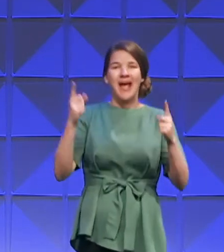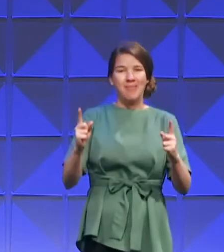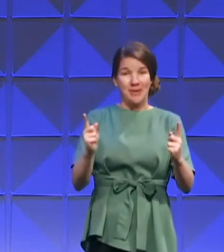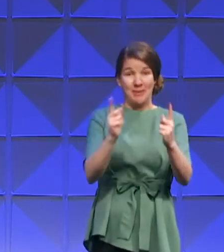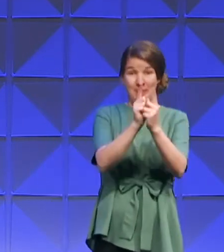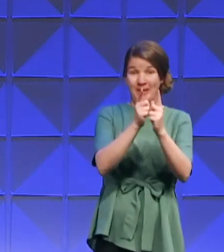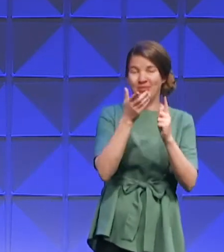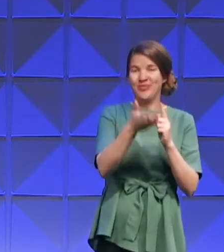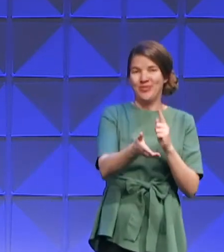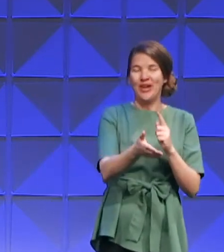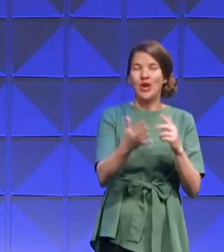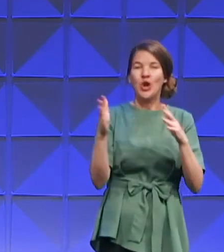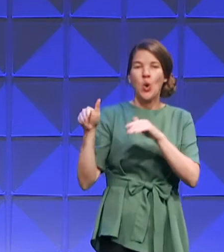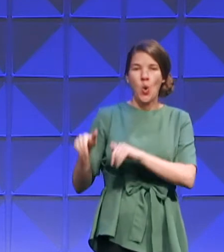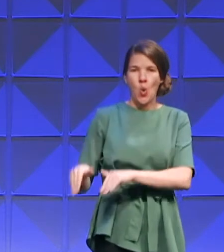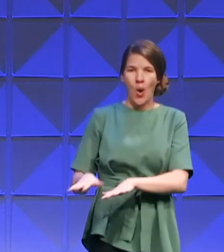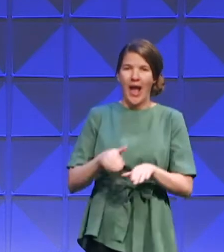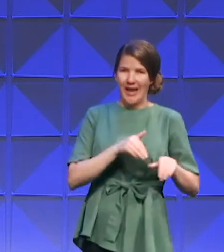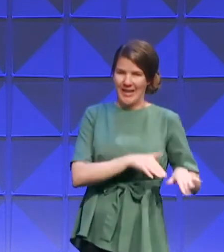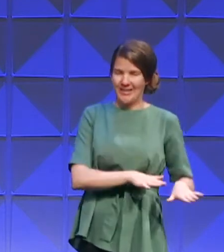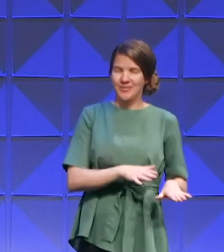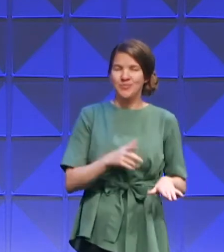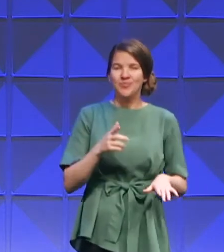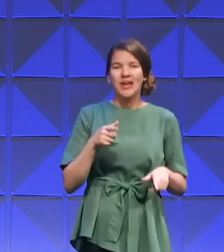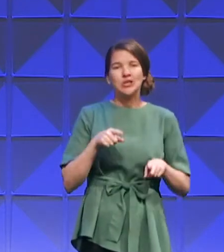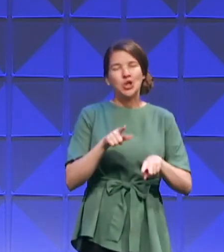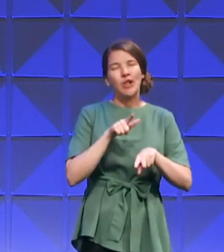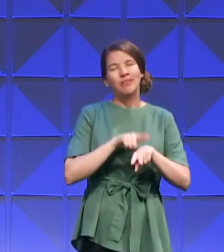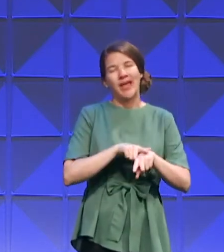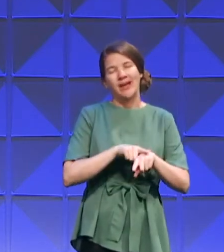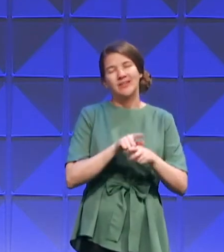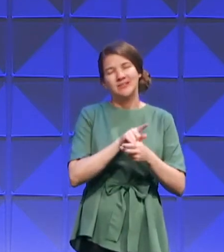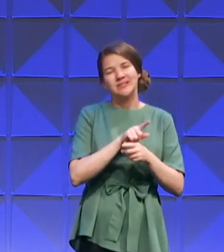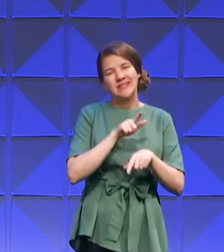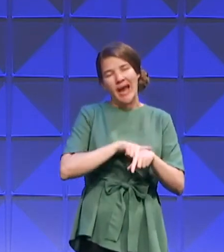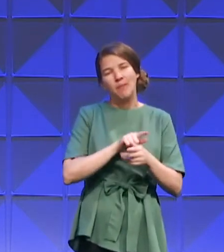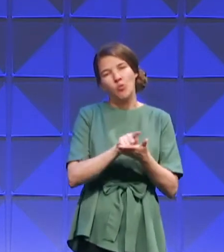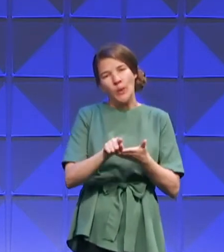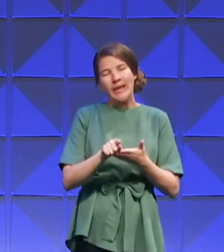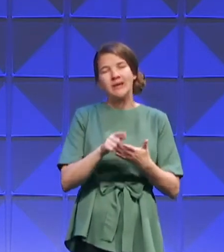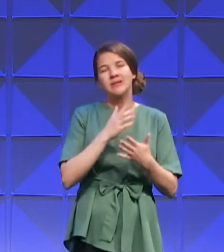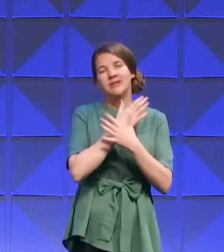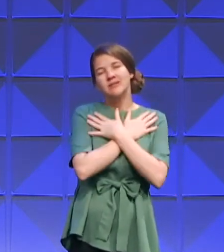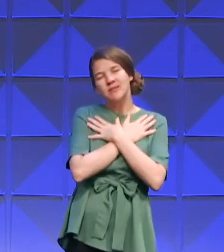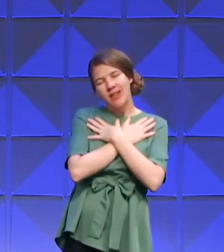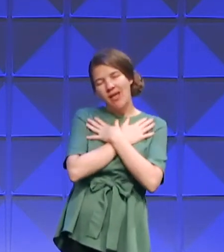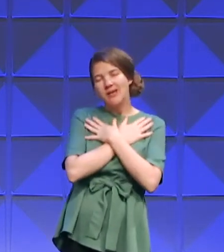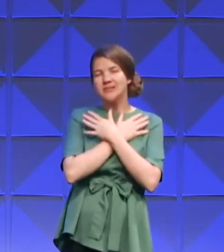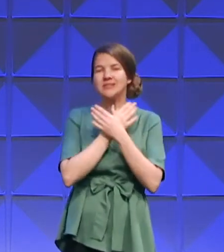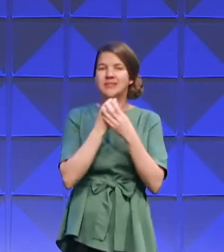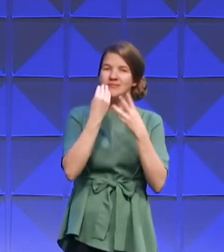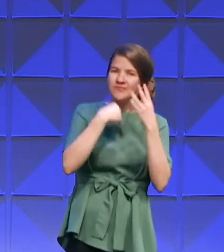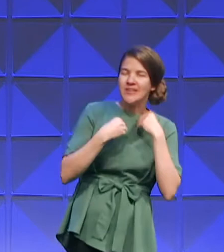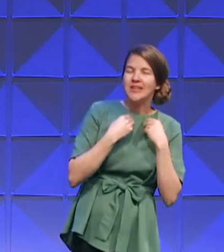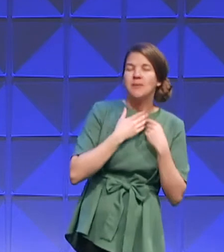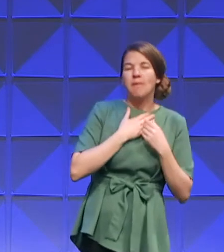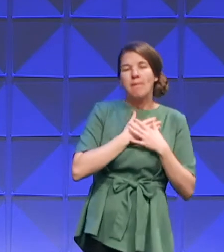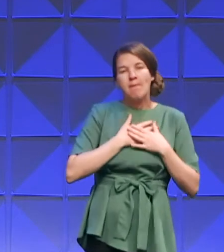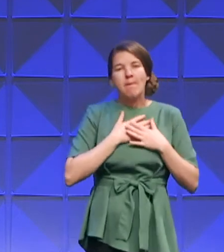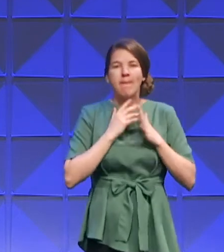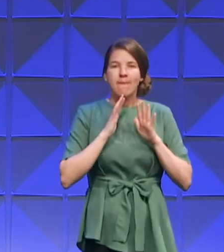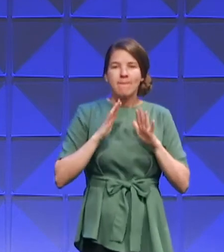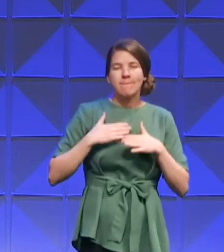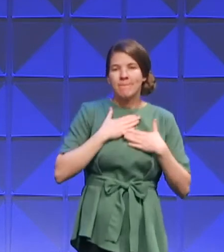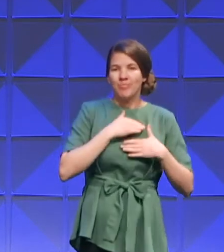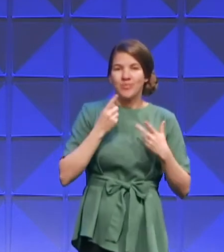leisure time, time of relaxation and time of good food. And you just, what can you say?